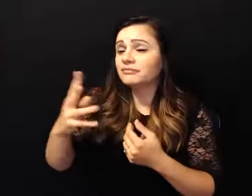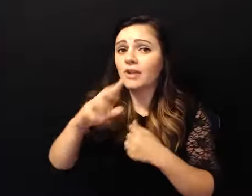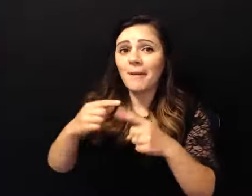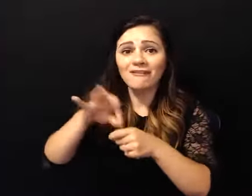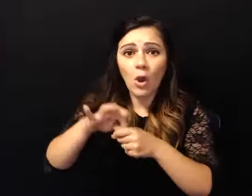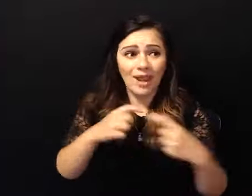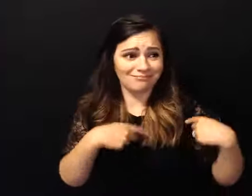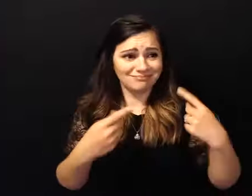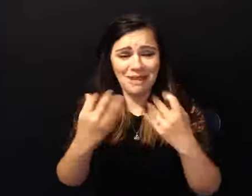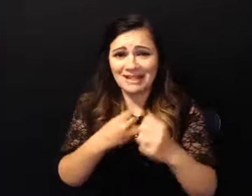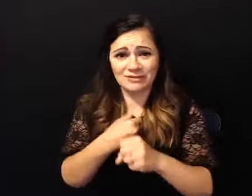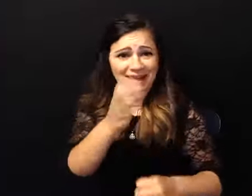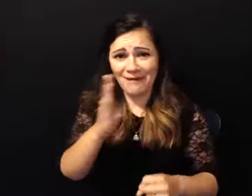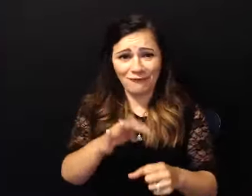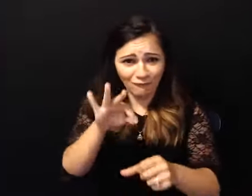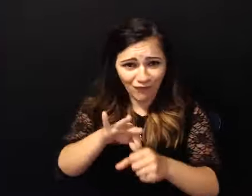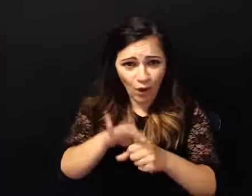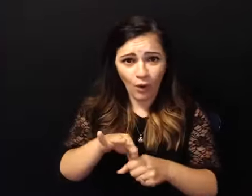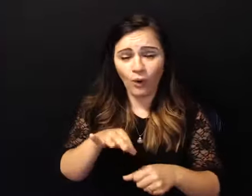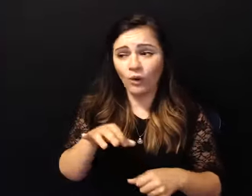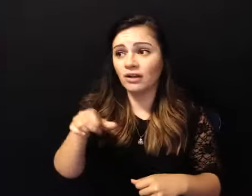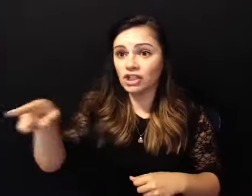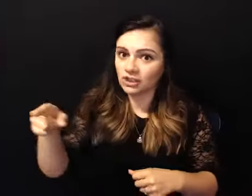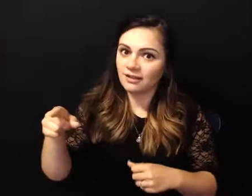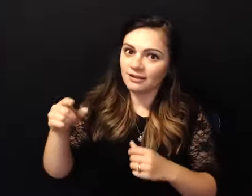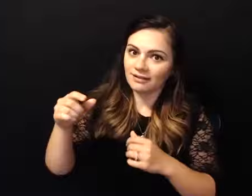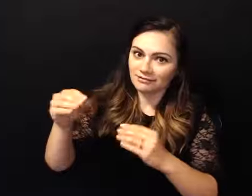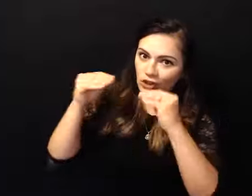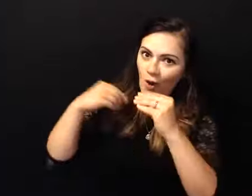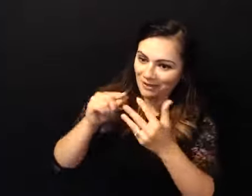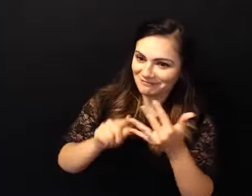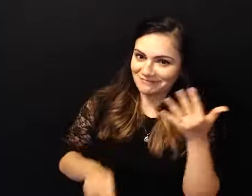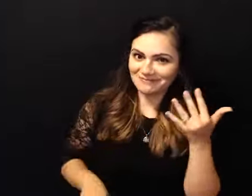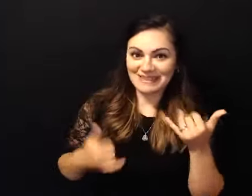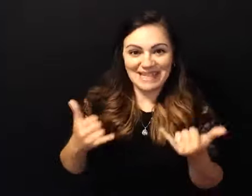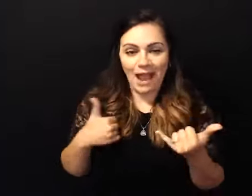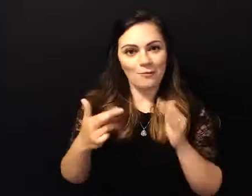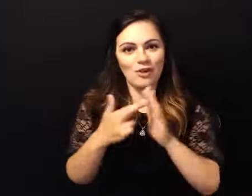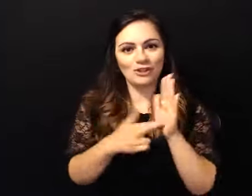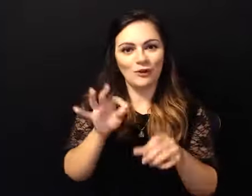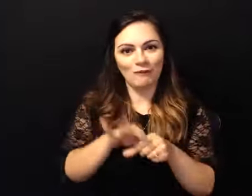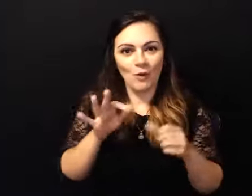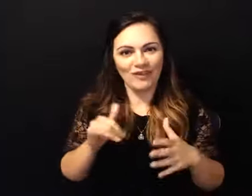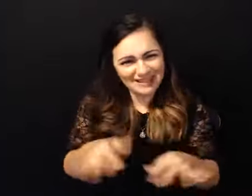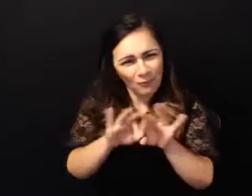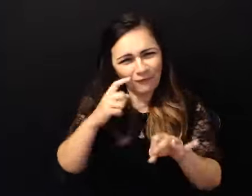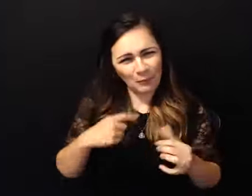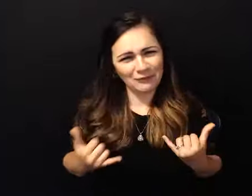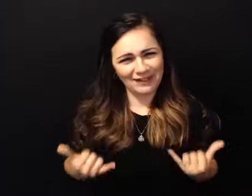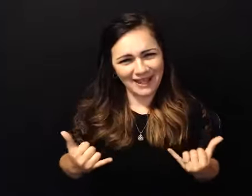educate myself on that and now i'm a registered voter you know and that's important for me in this day in life you know i think that time in school i drank that day